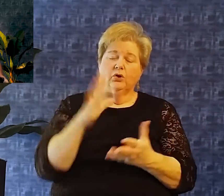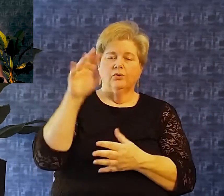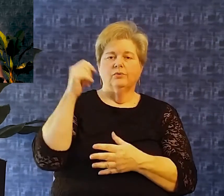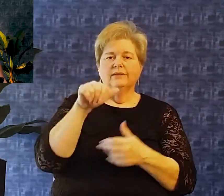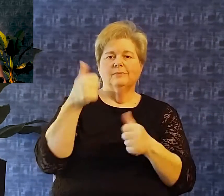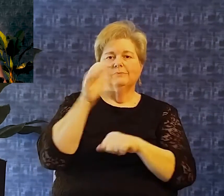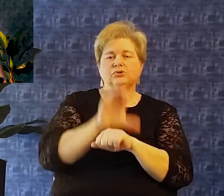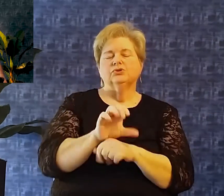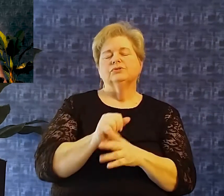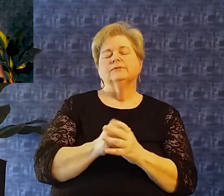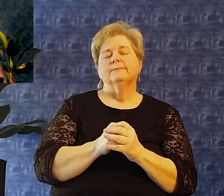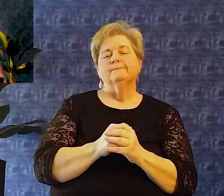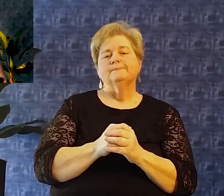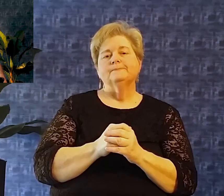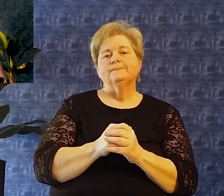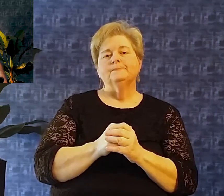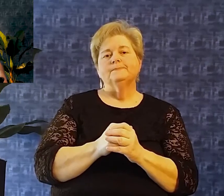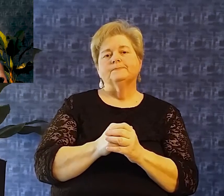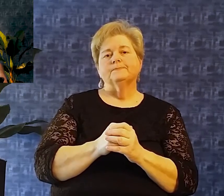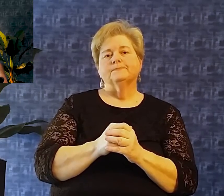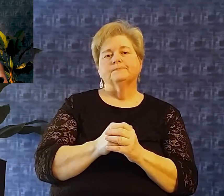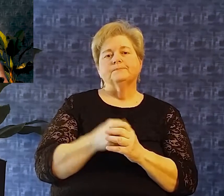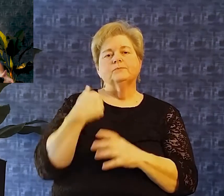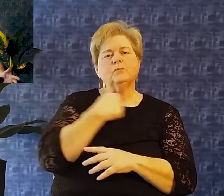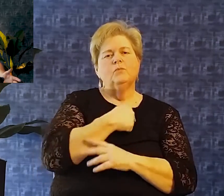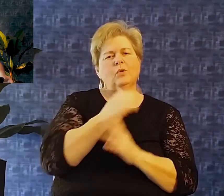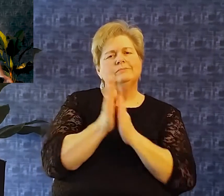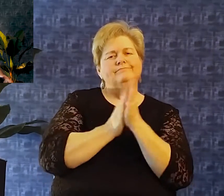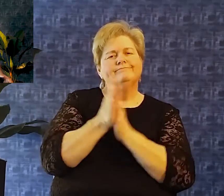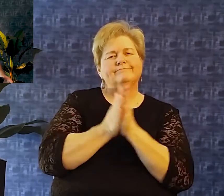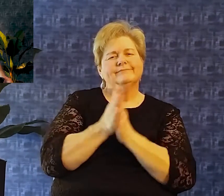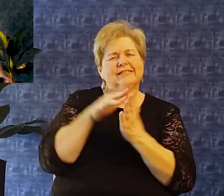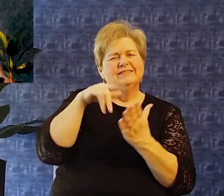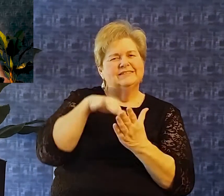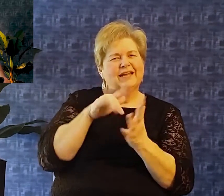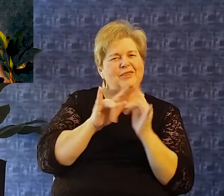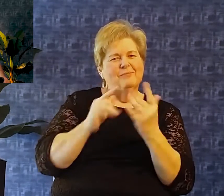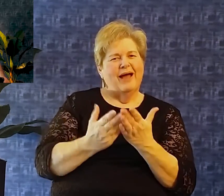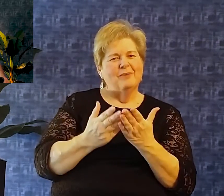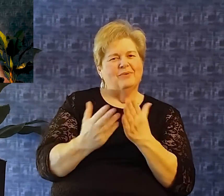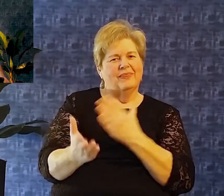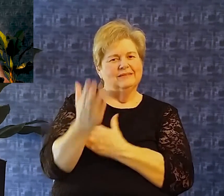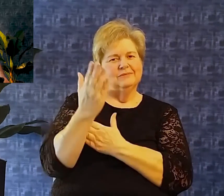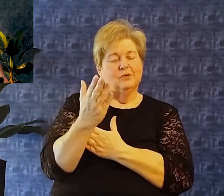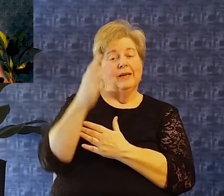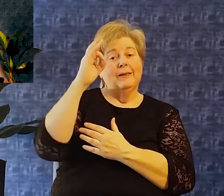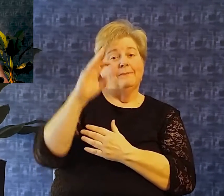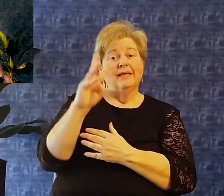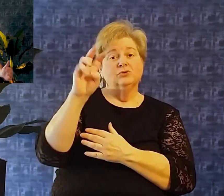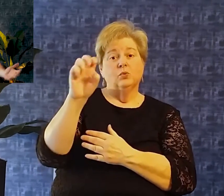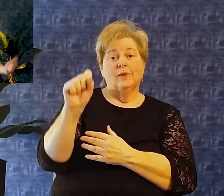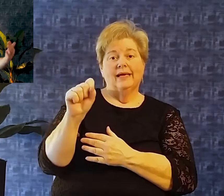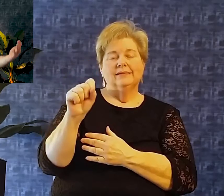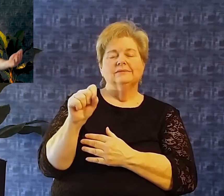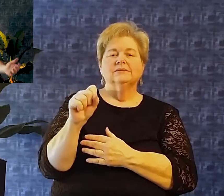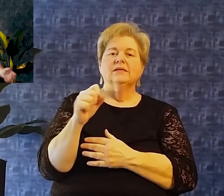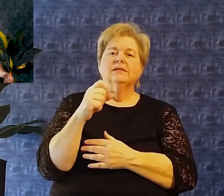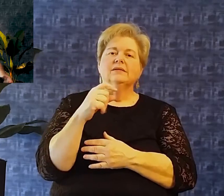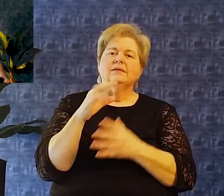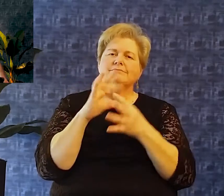this morning and pastor west mentioned right before rachel saying that um, she had come to him and express this